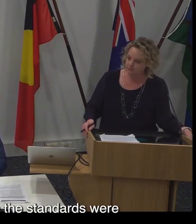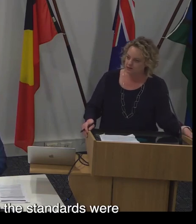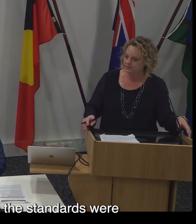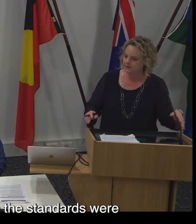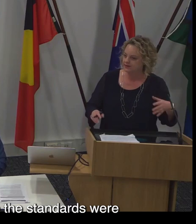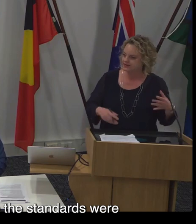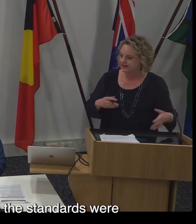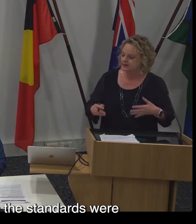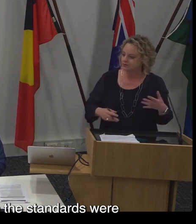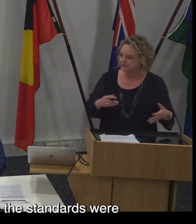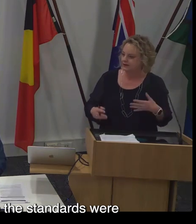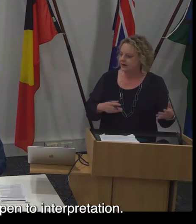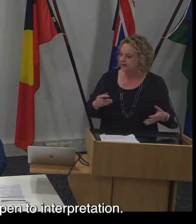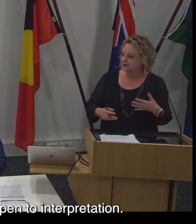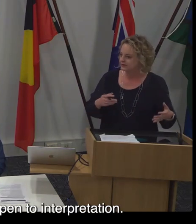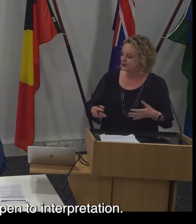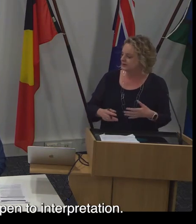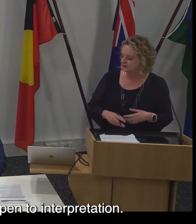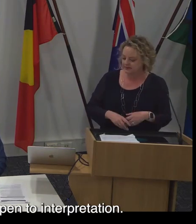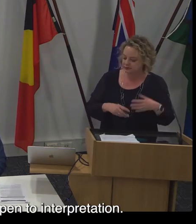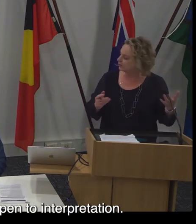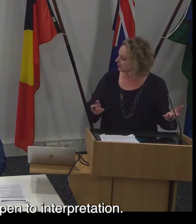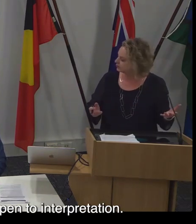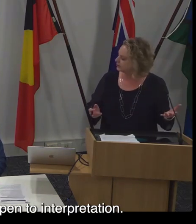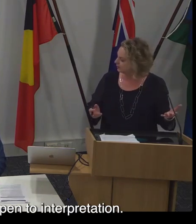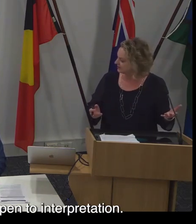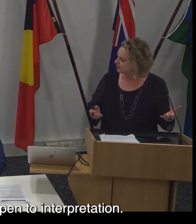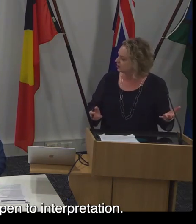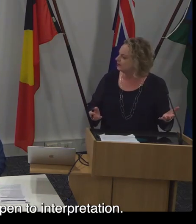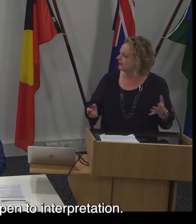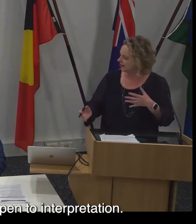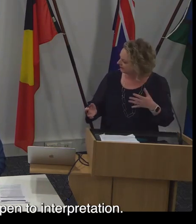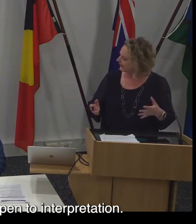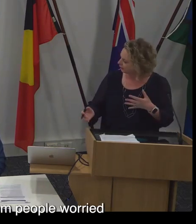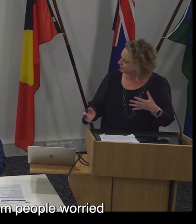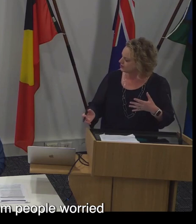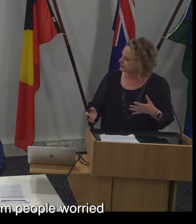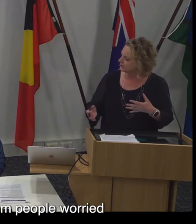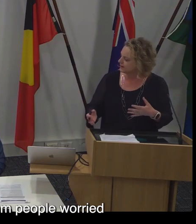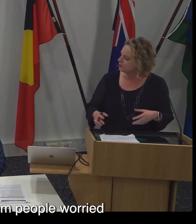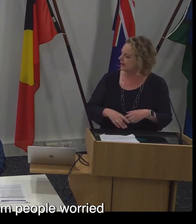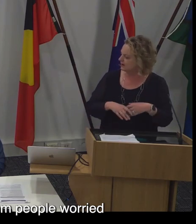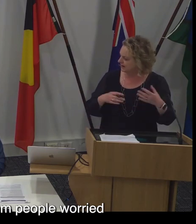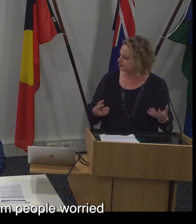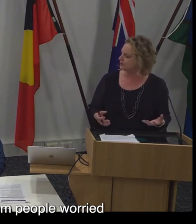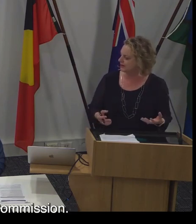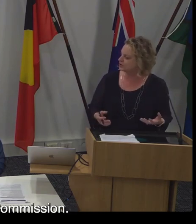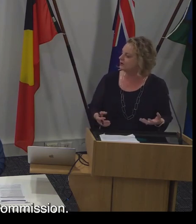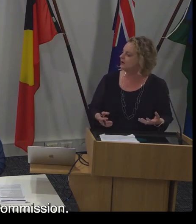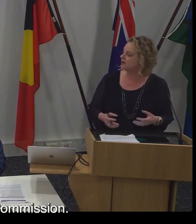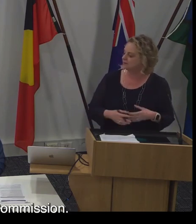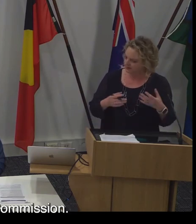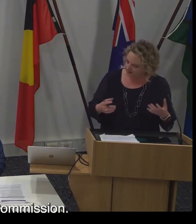the standards were evaluated and determined to be too open to interpretation. And we've had a few questions from people worried about